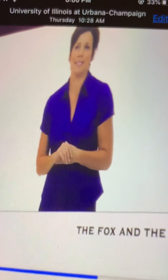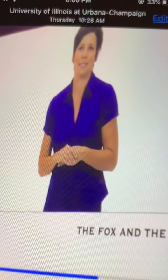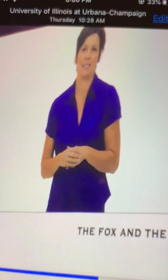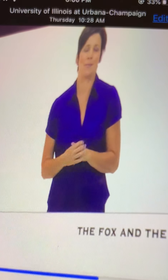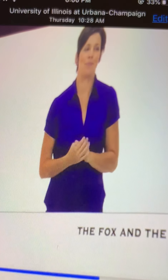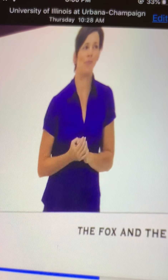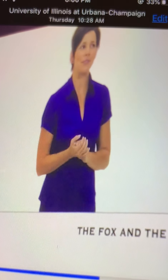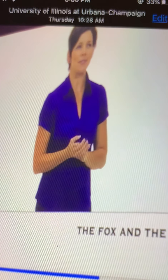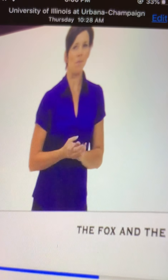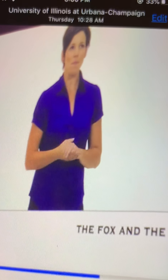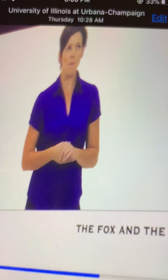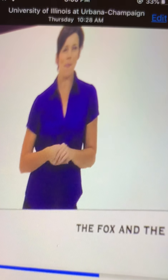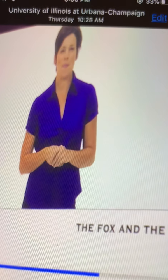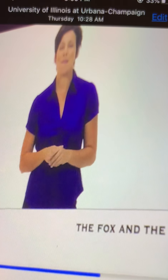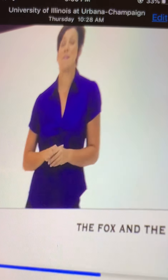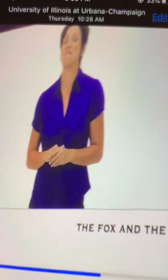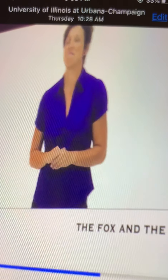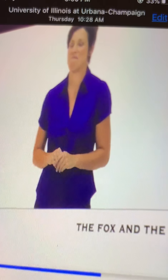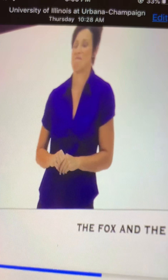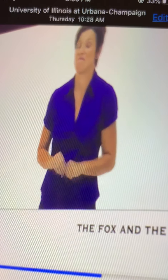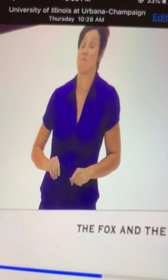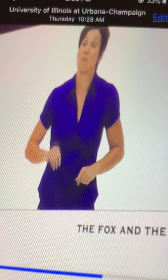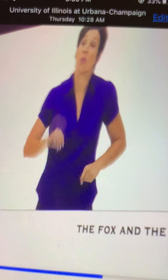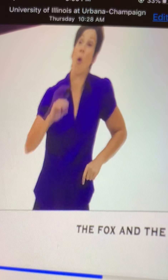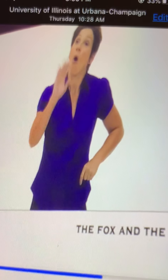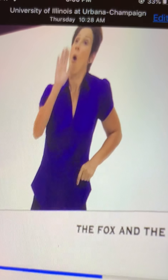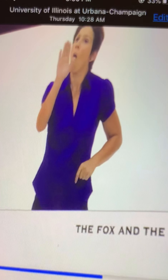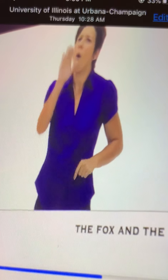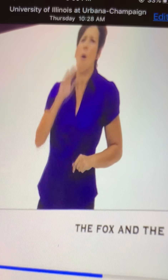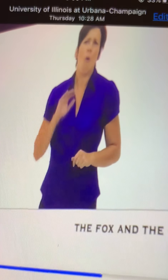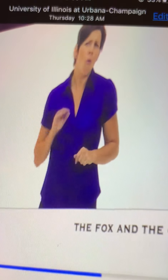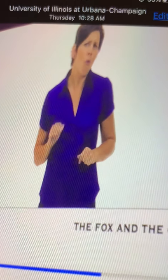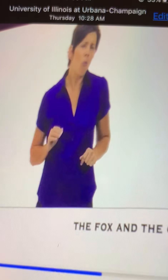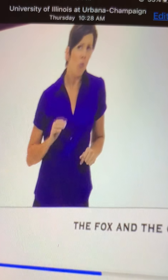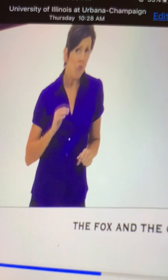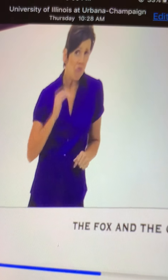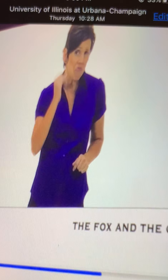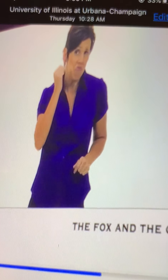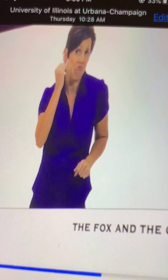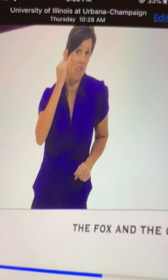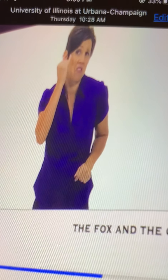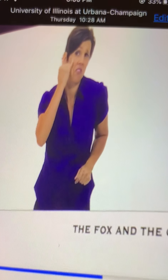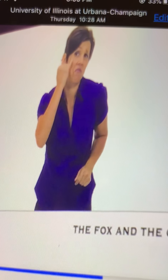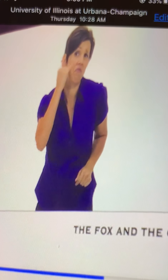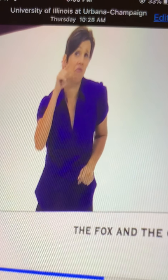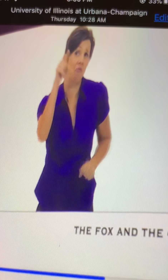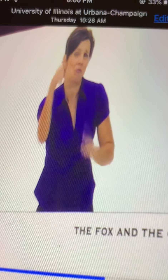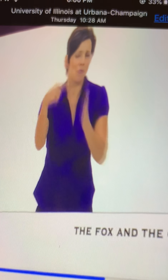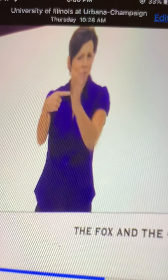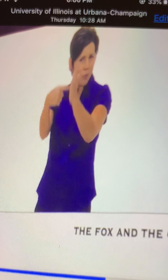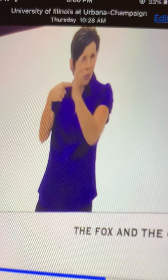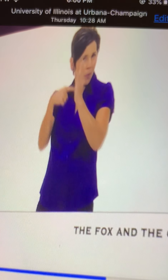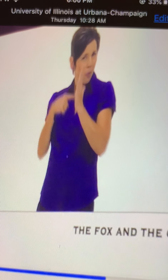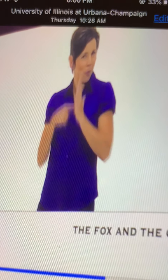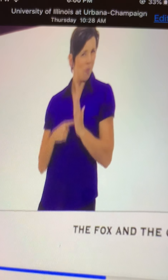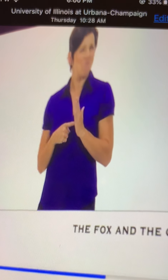-74U in many aspects with its running gun ability, but even the AK-74U has a decent damage range, unlike the